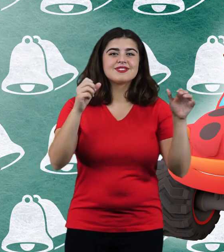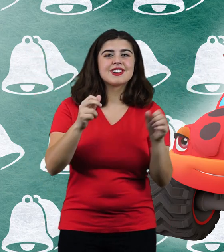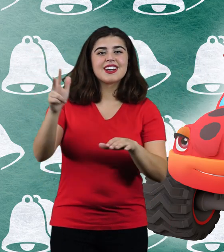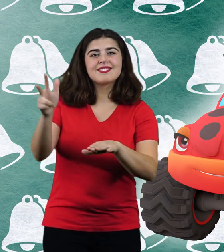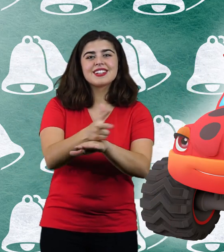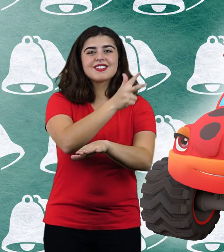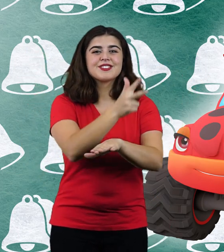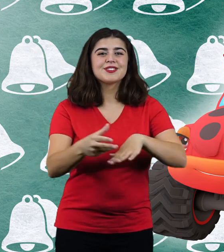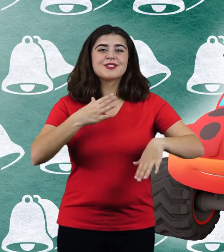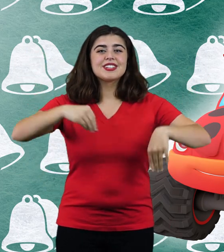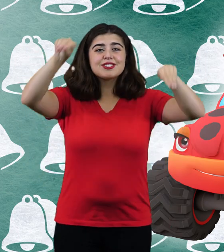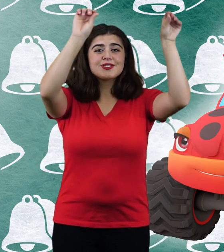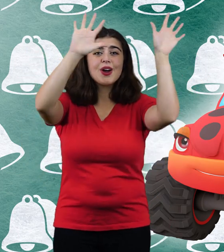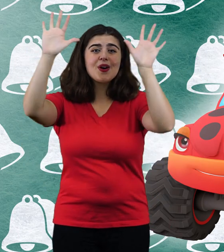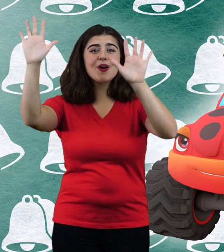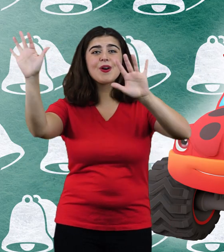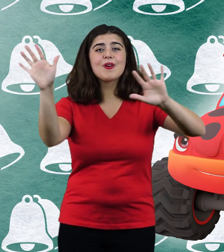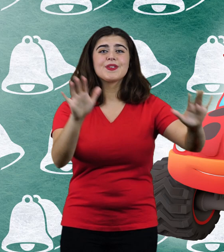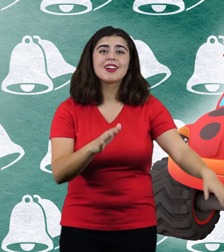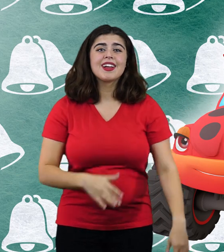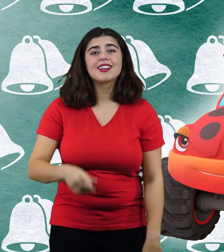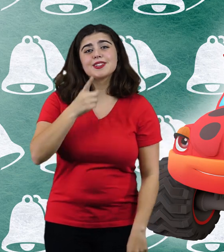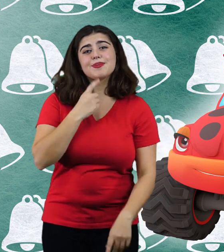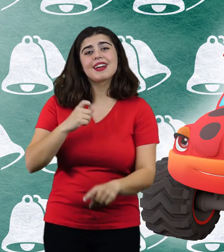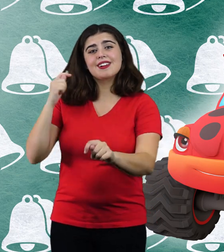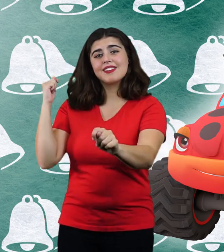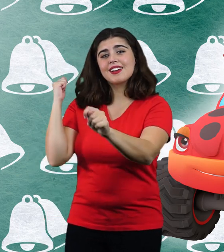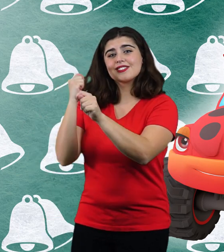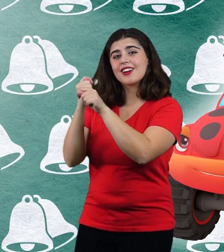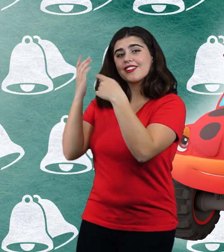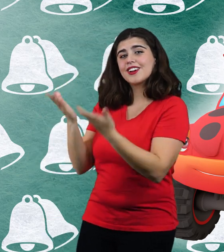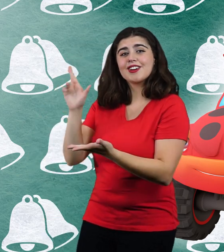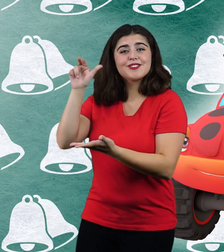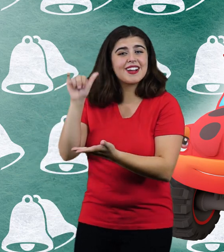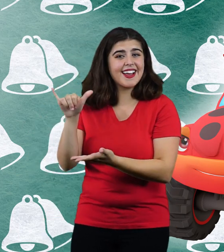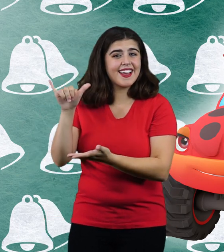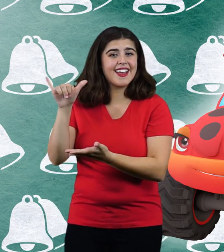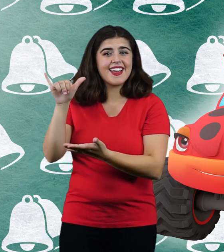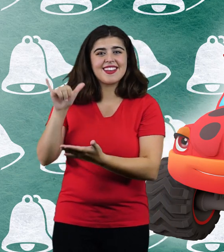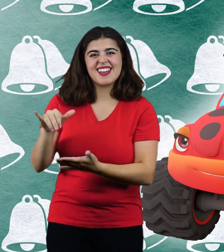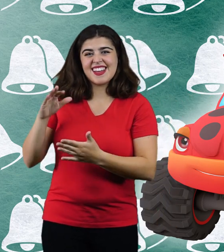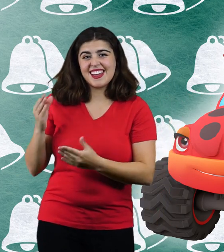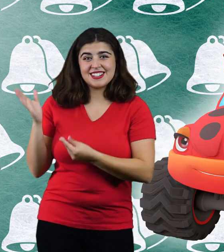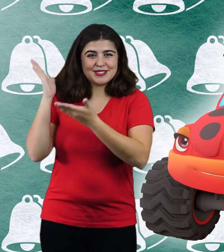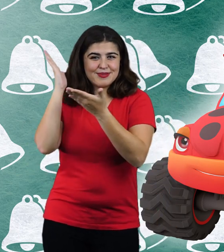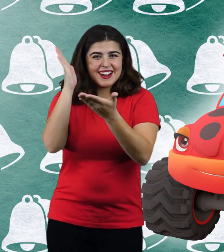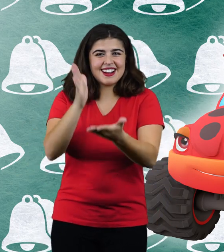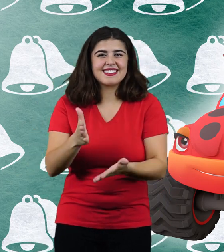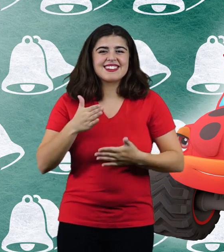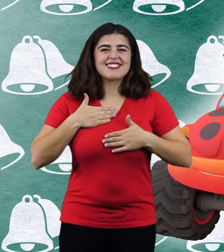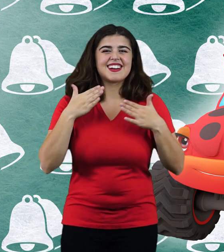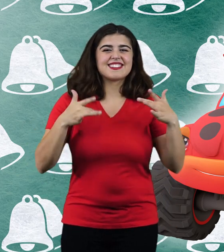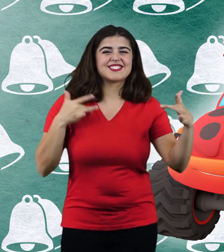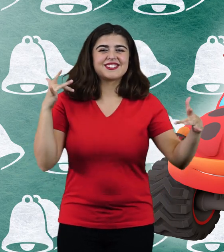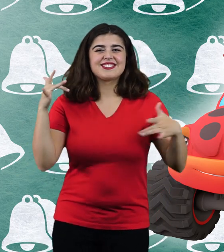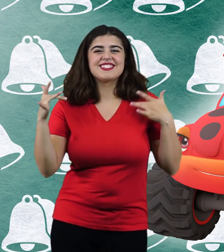Driving through the snow is a bright red truck called Ray He's spreading lots of